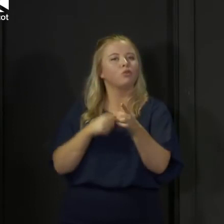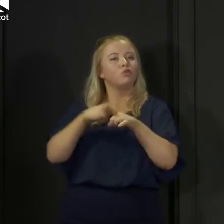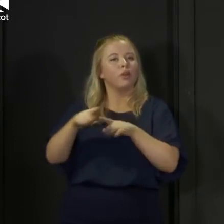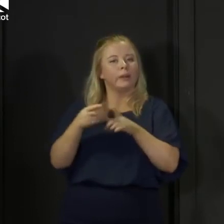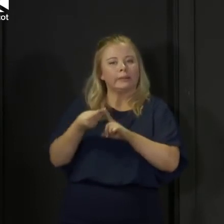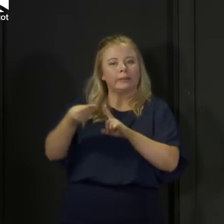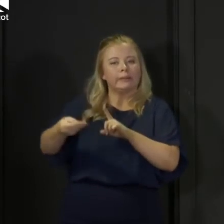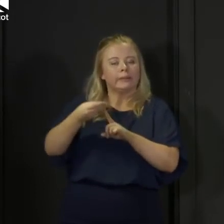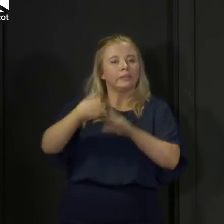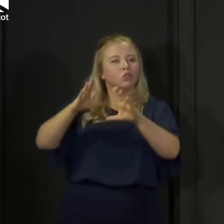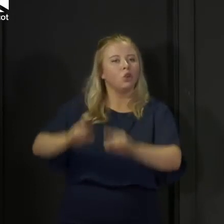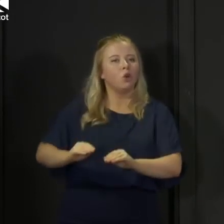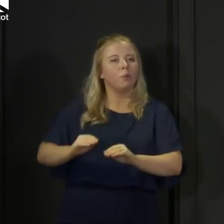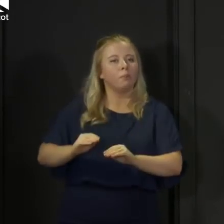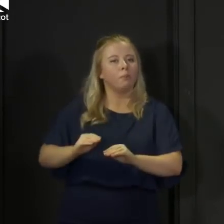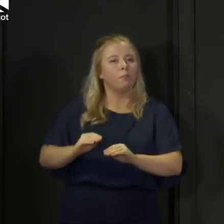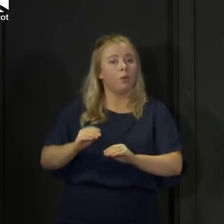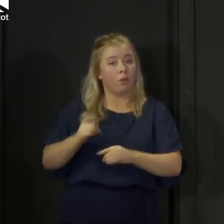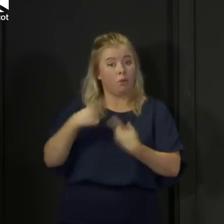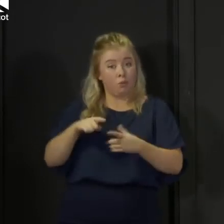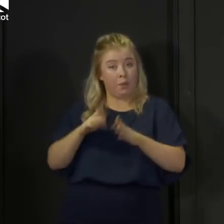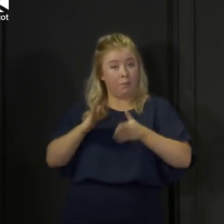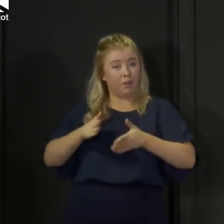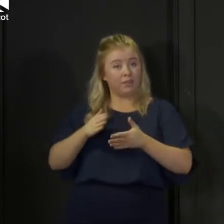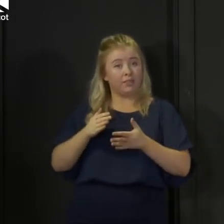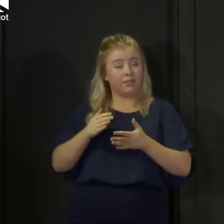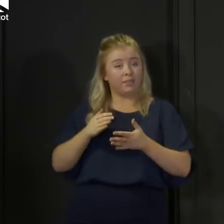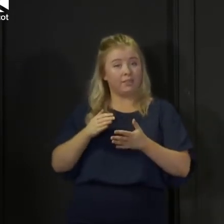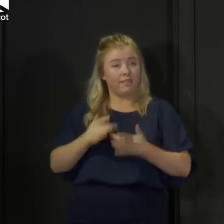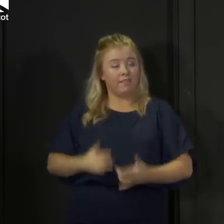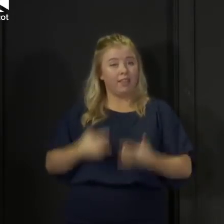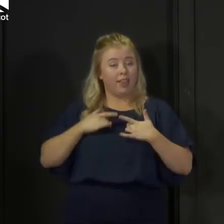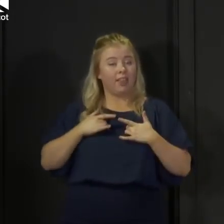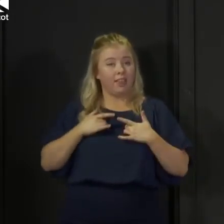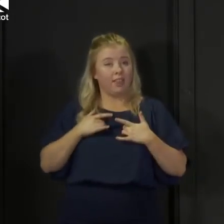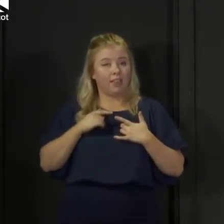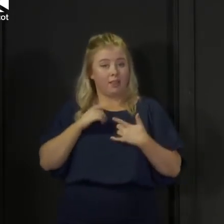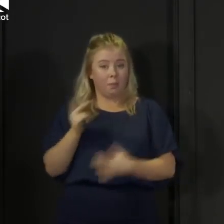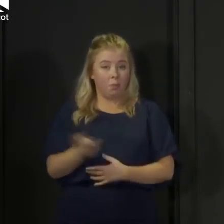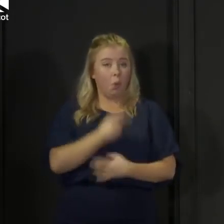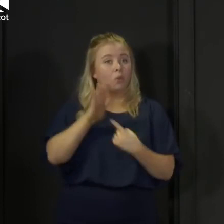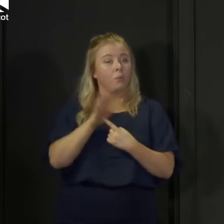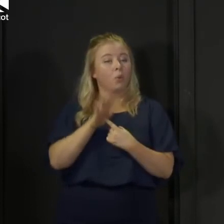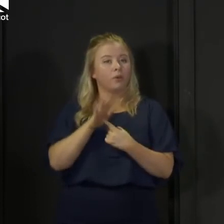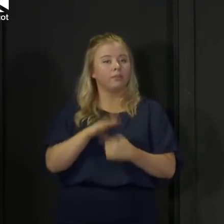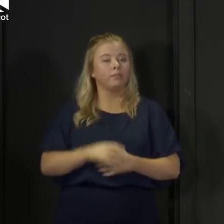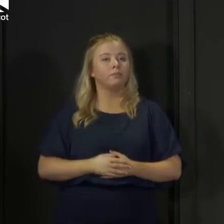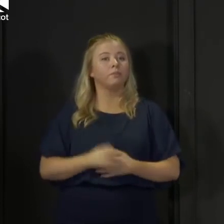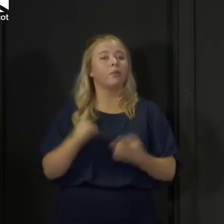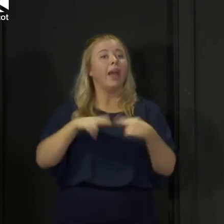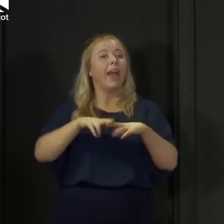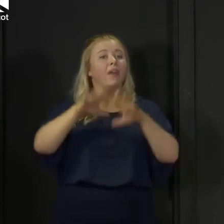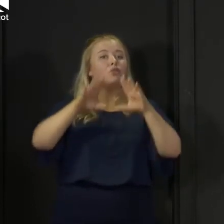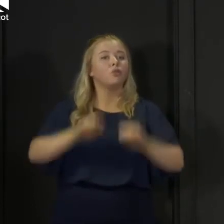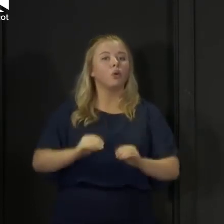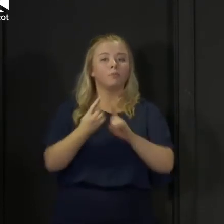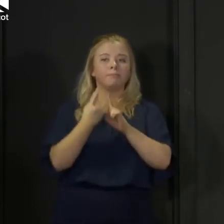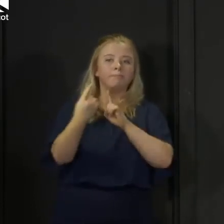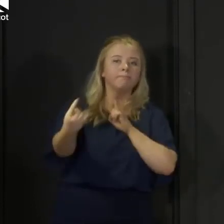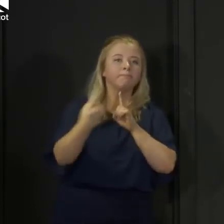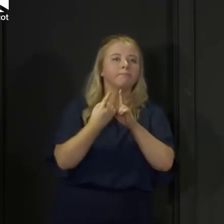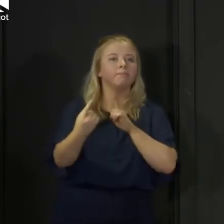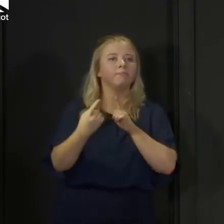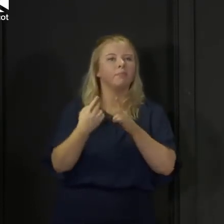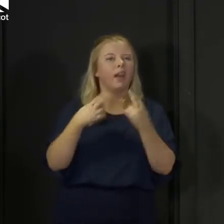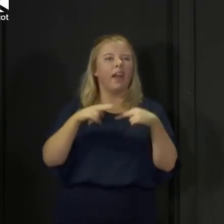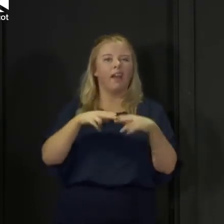We can't allow ourselves to believe that it will bear all the burden. Because if we stop physical distancing, if we stop washing